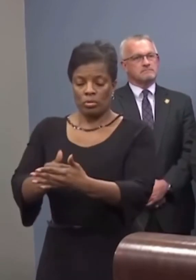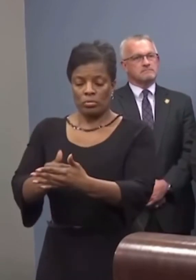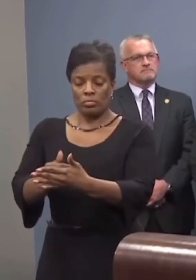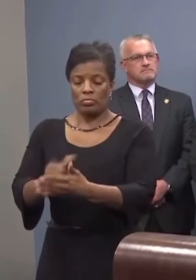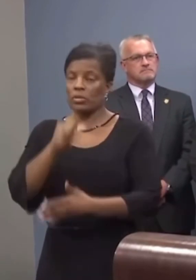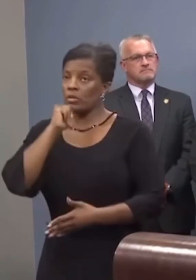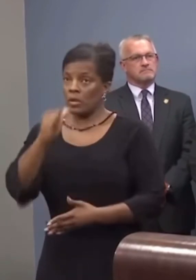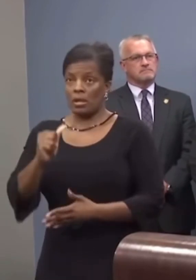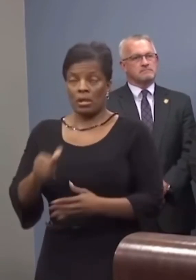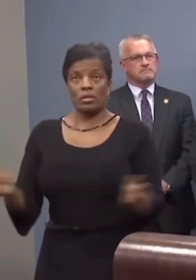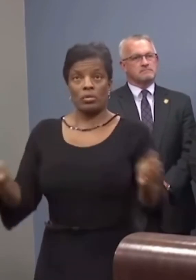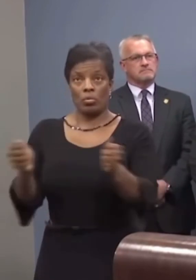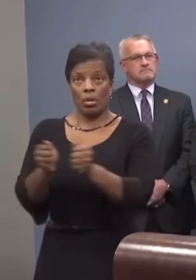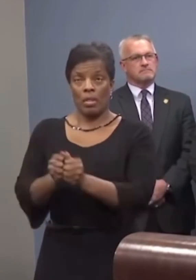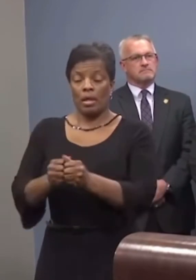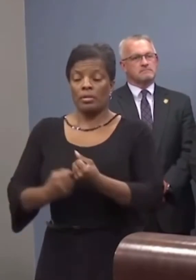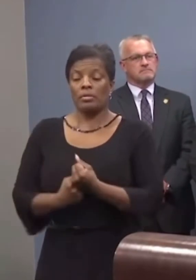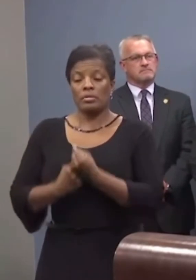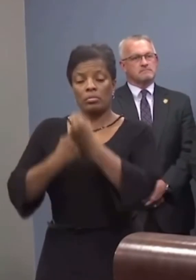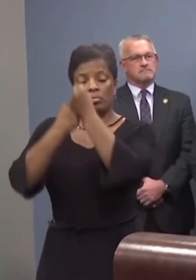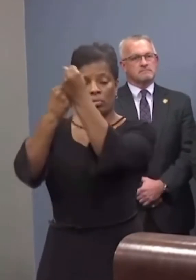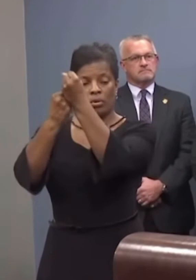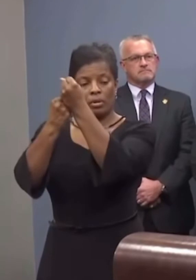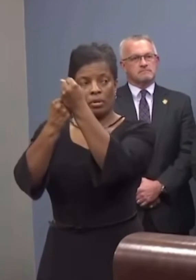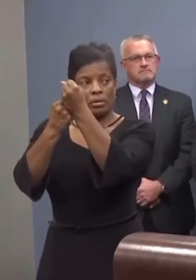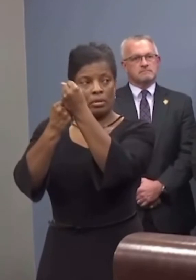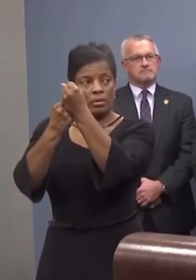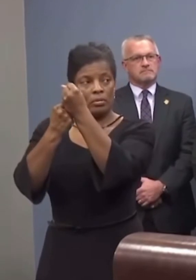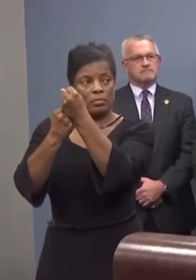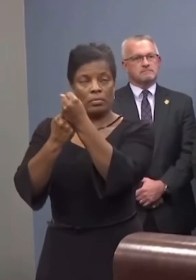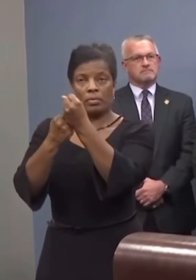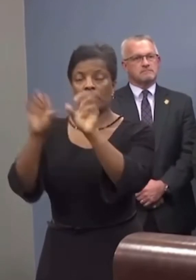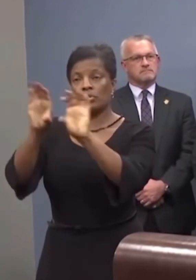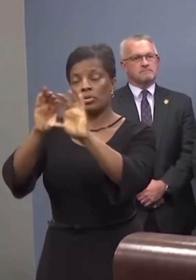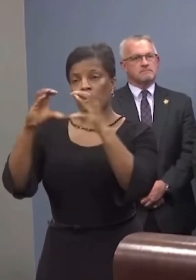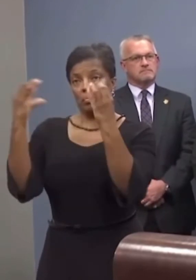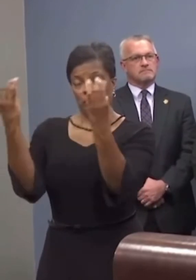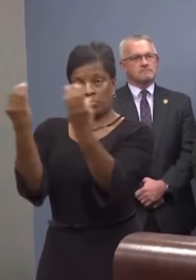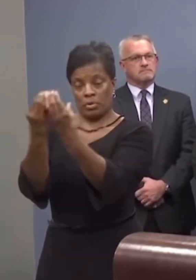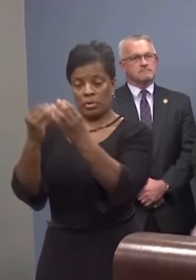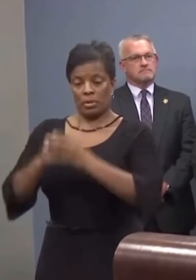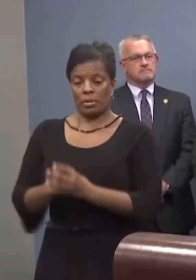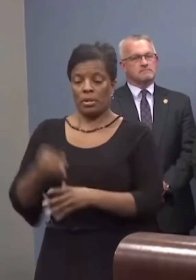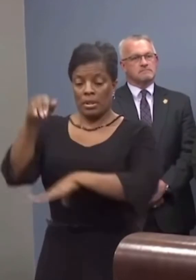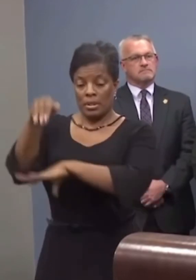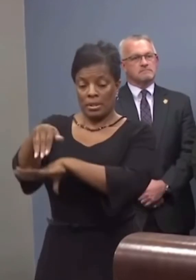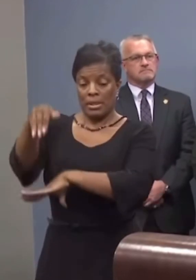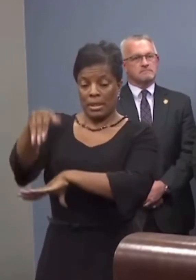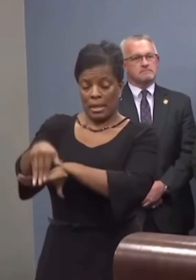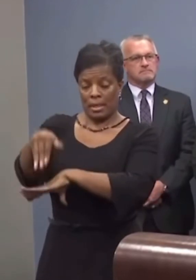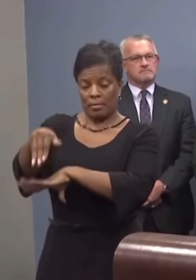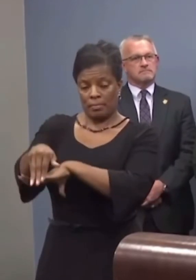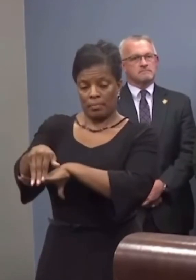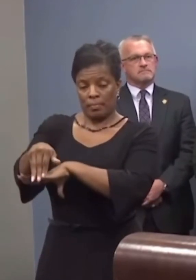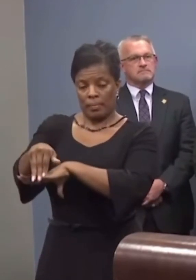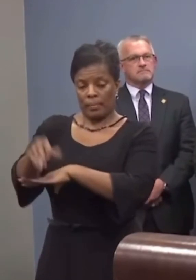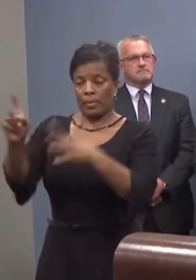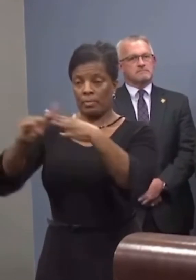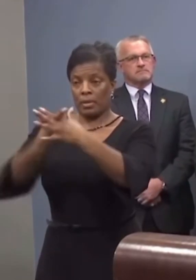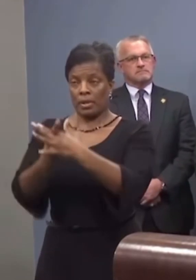not have done this without their support and the support of this entire community. Tonight is the beginning of when justice